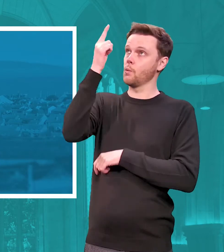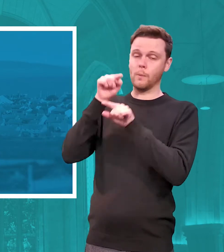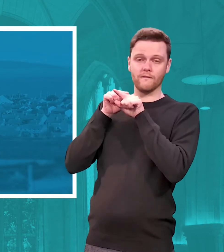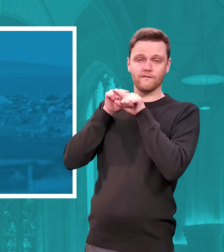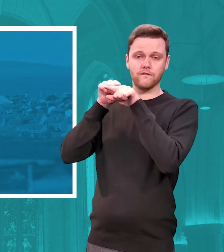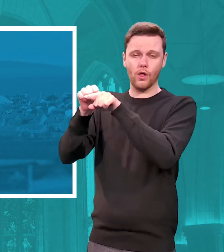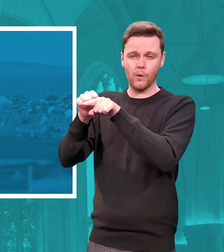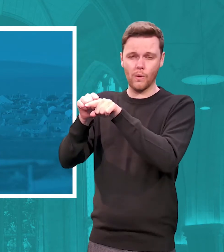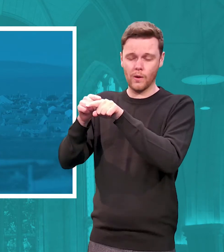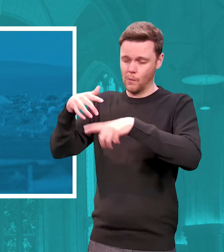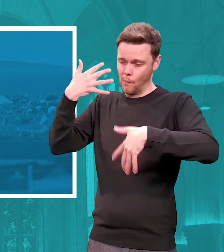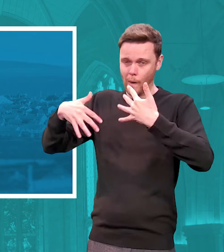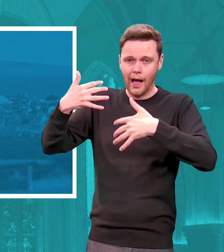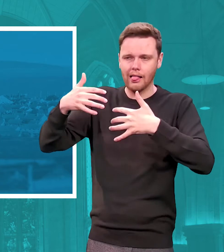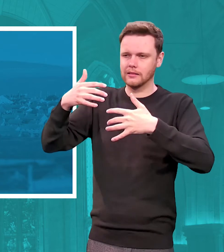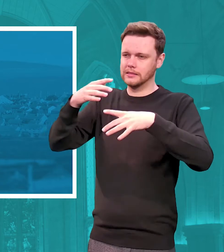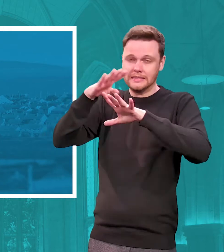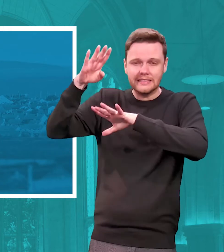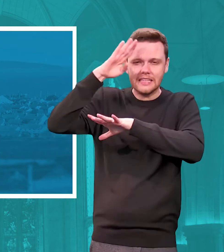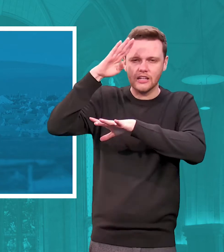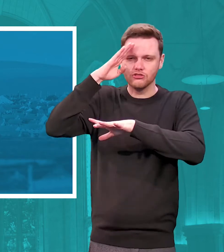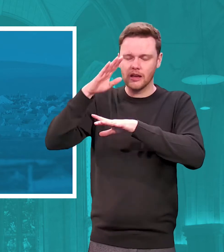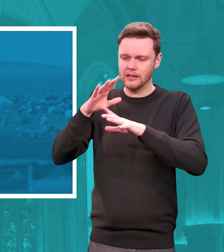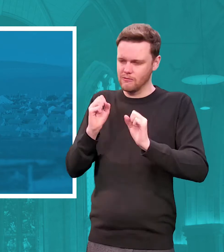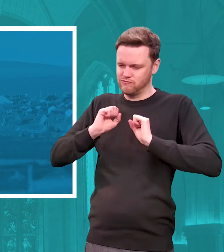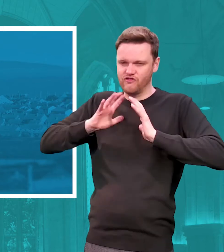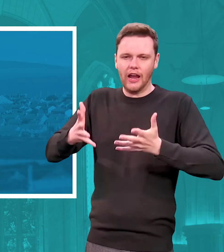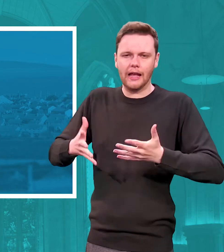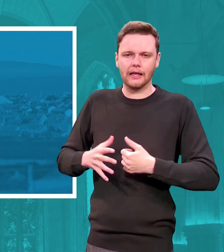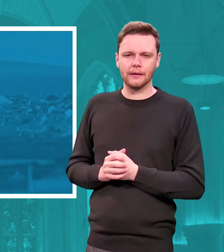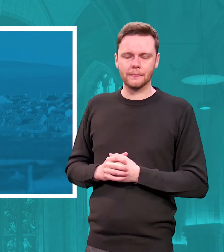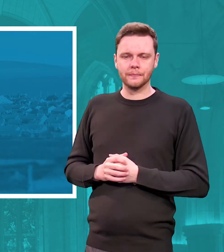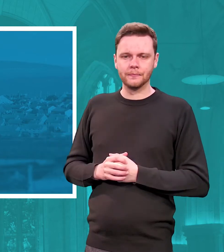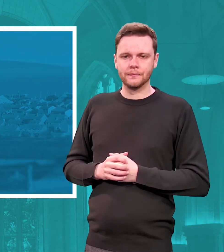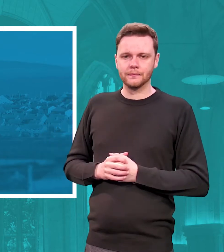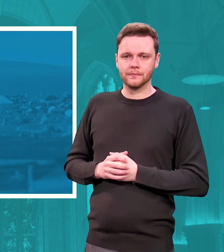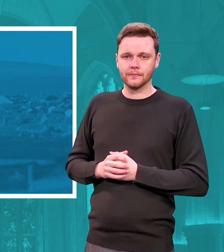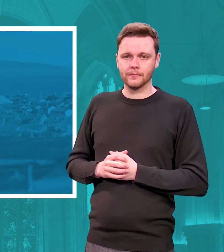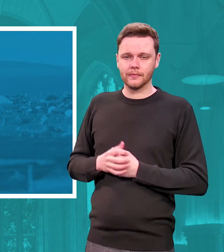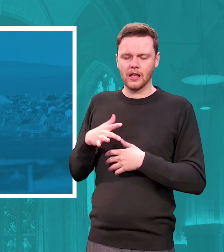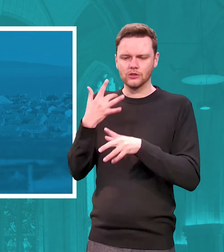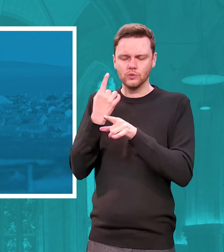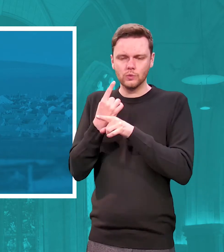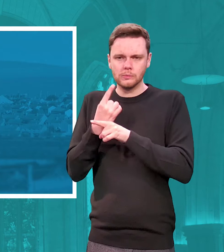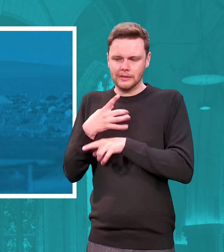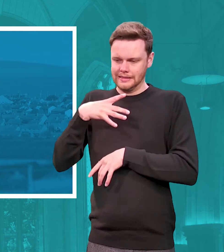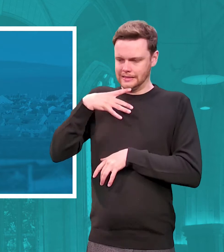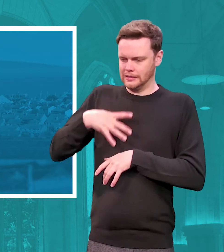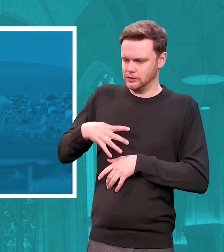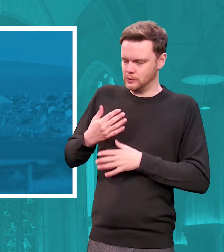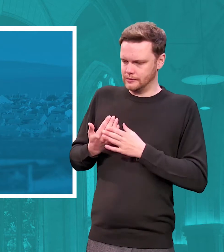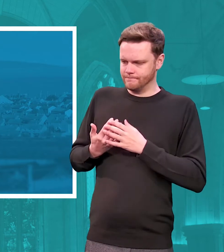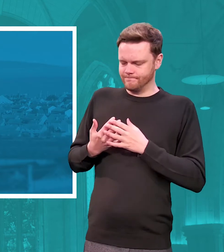wild dangerous unfettered and free he speaks of the need to reignite to